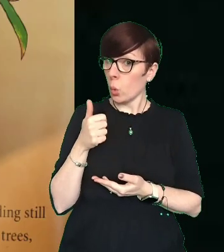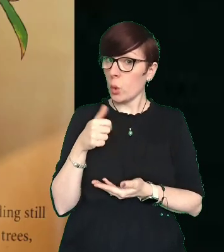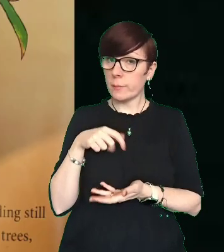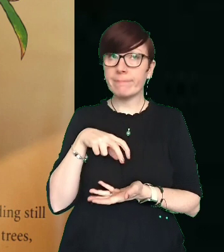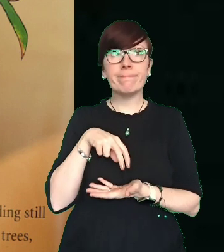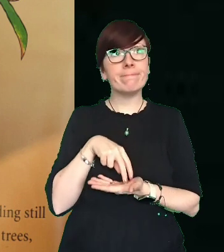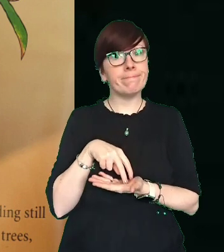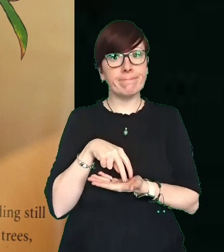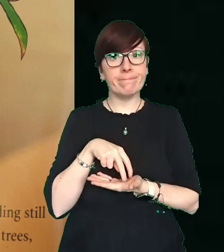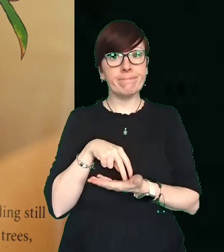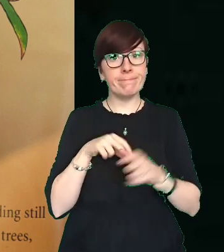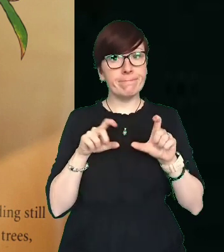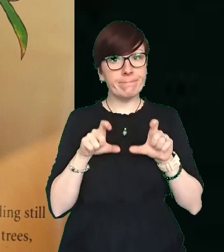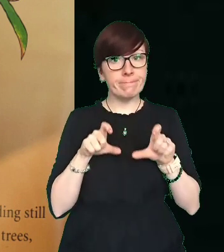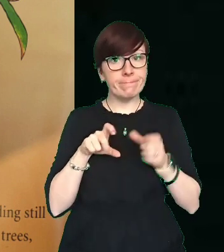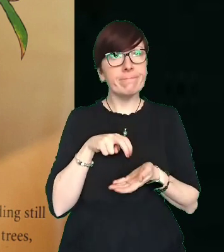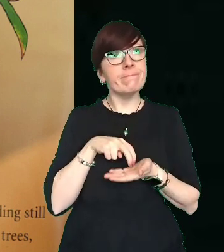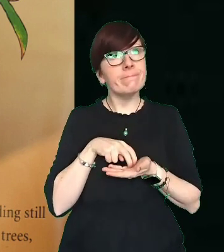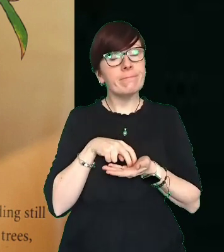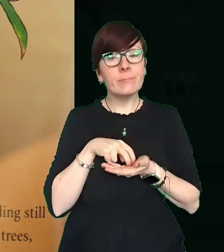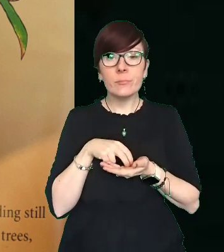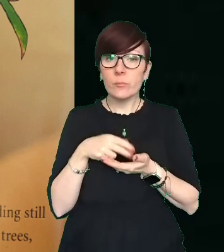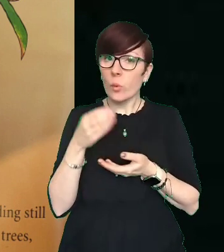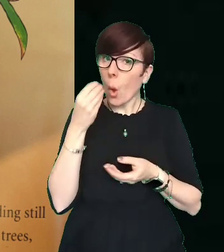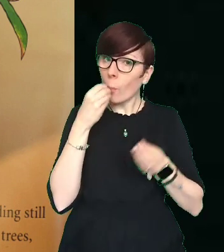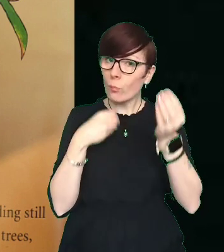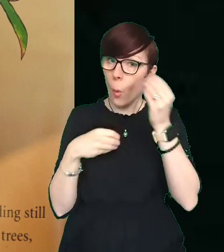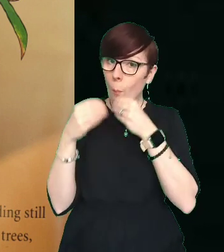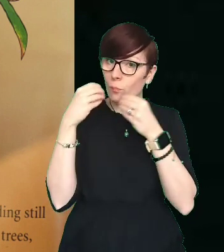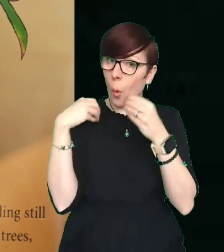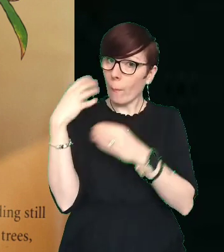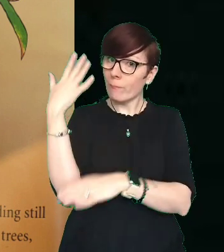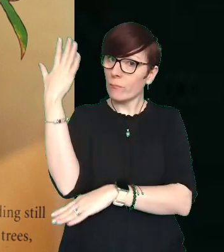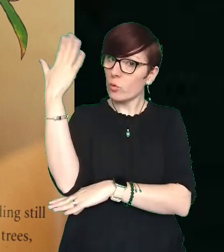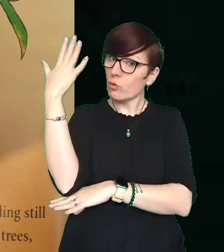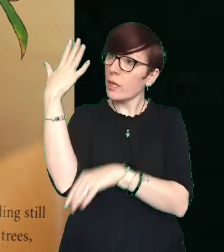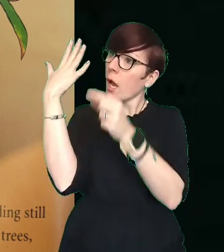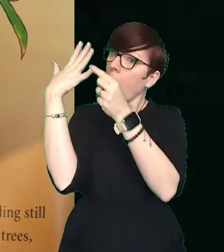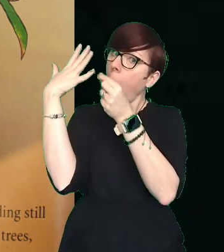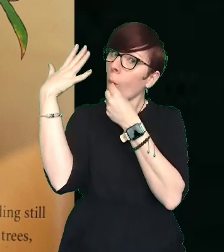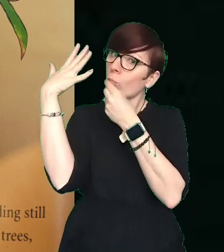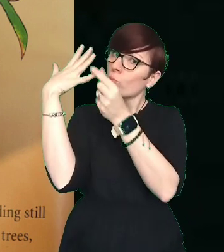He was very good at standing still and munching shoots off trees.